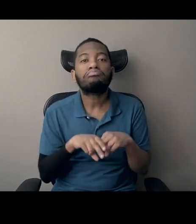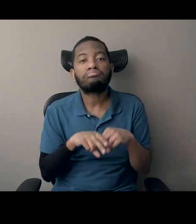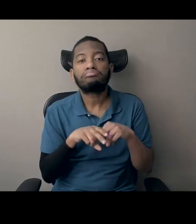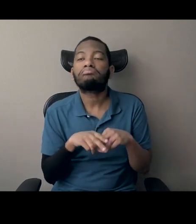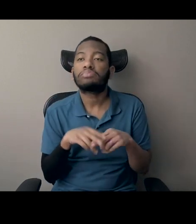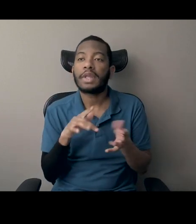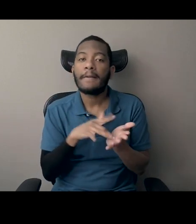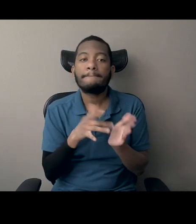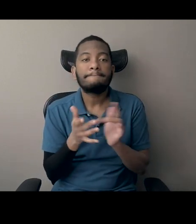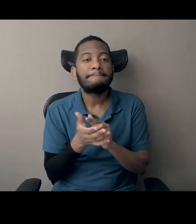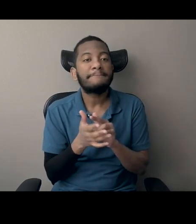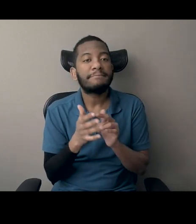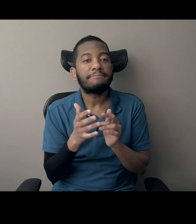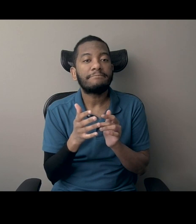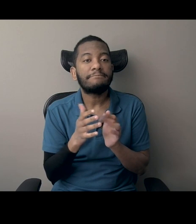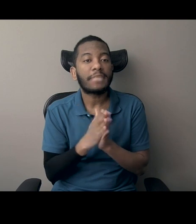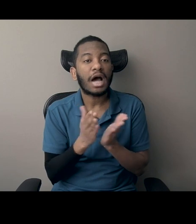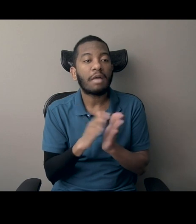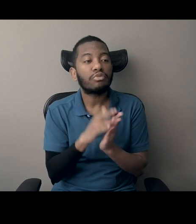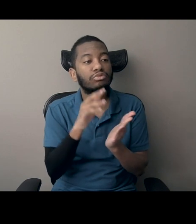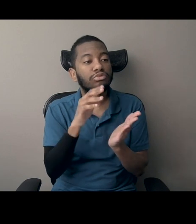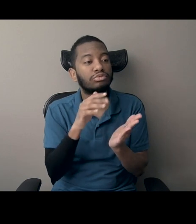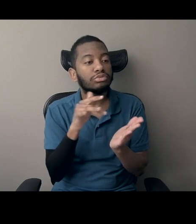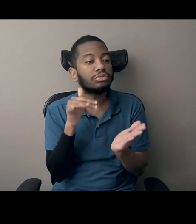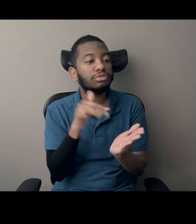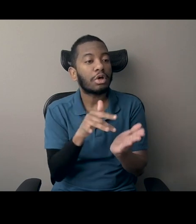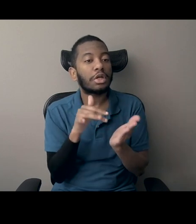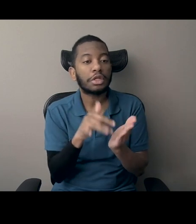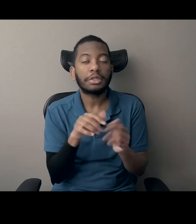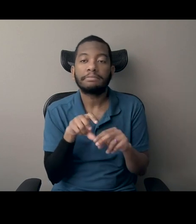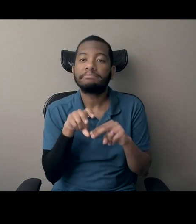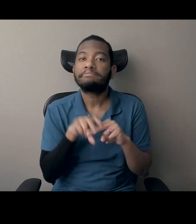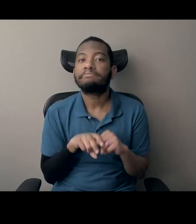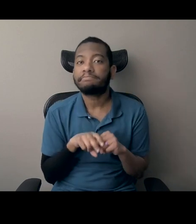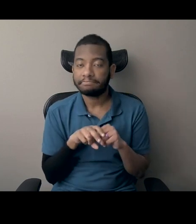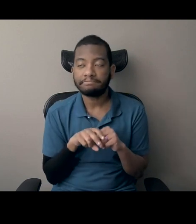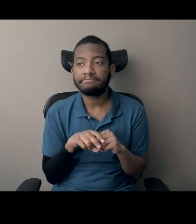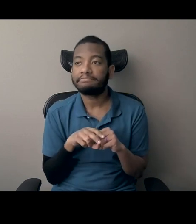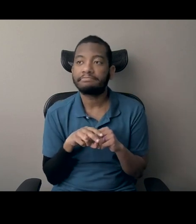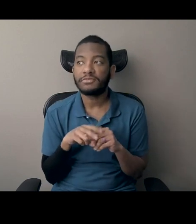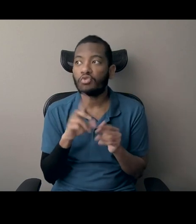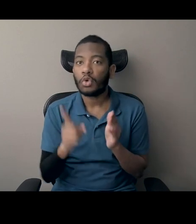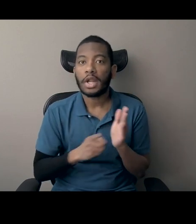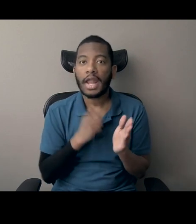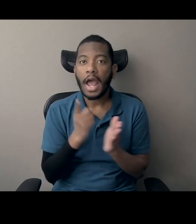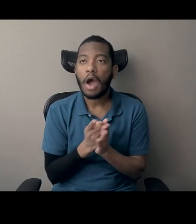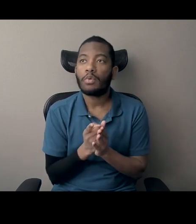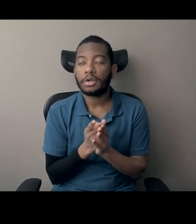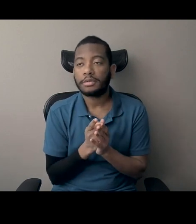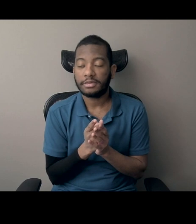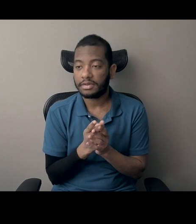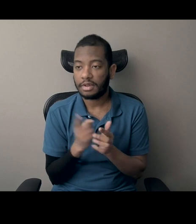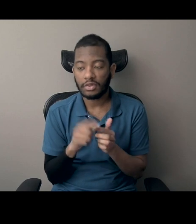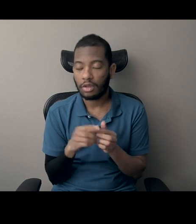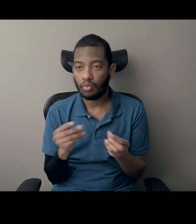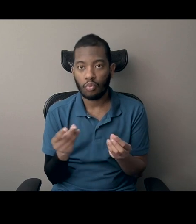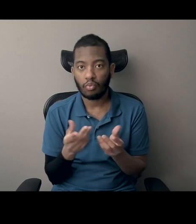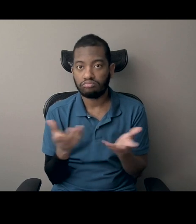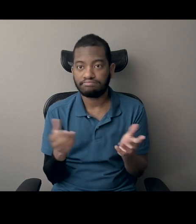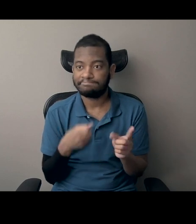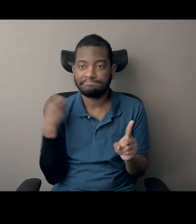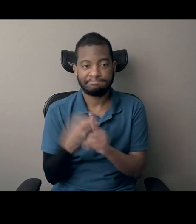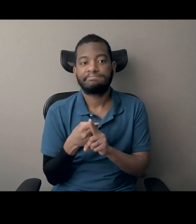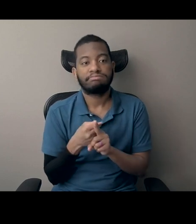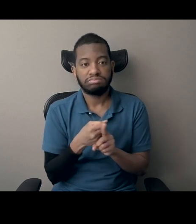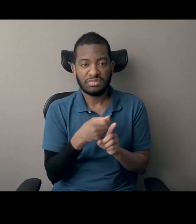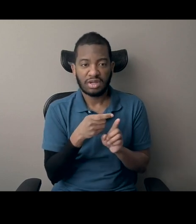his weapon and killing nine people that had done nothing to him. And so, and so I was, I was watching